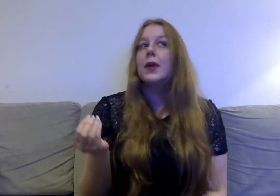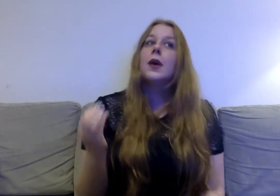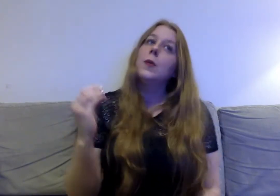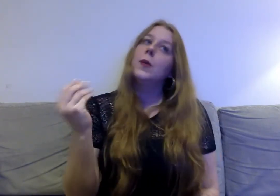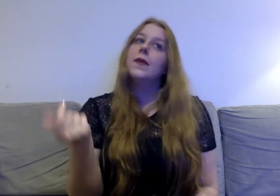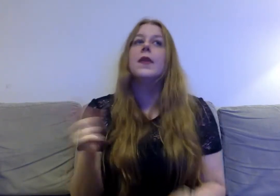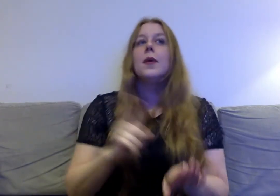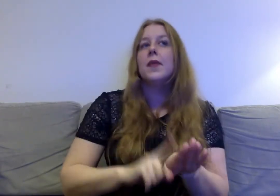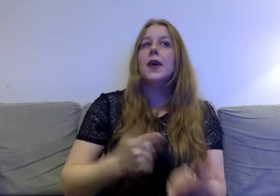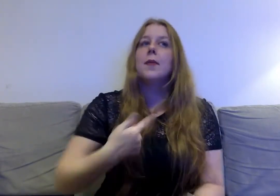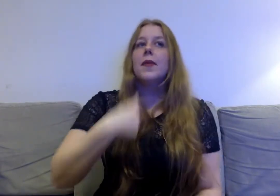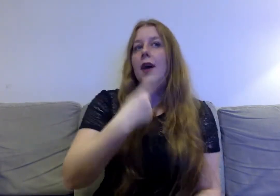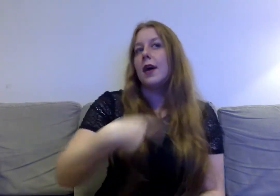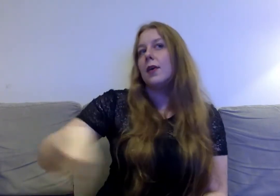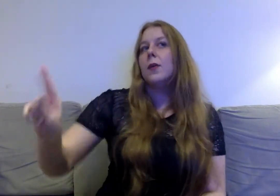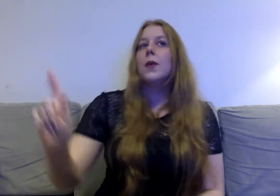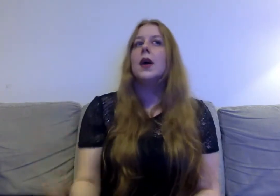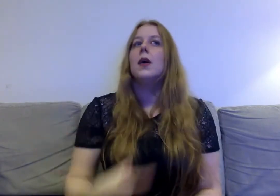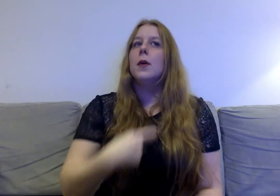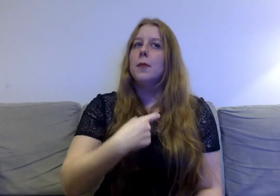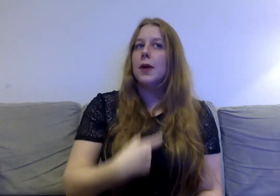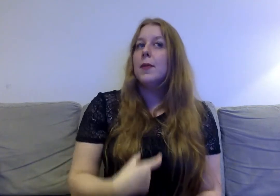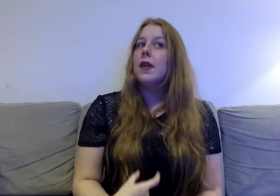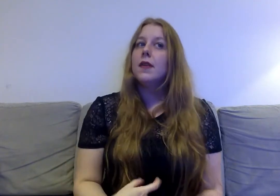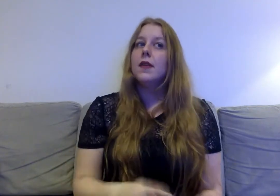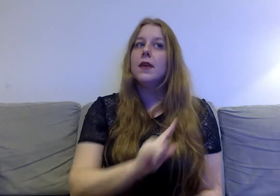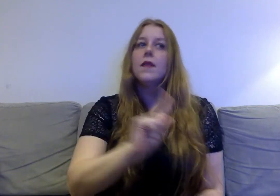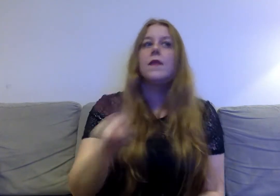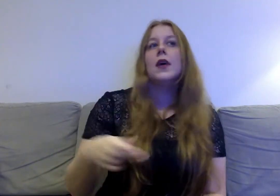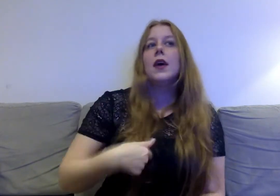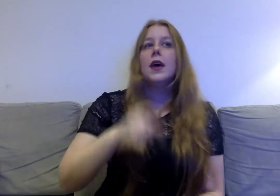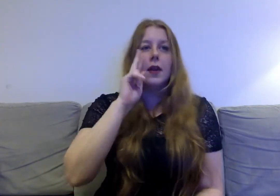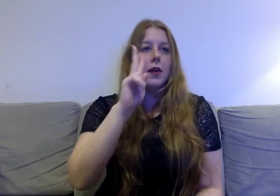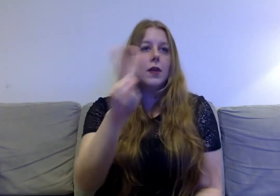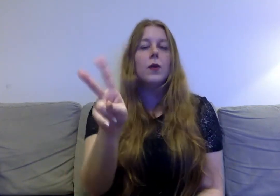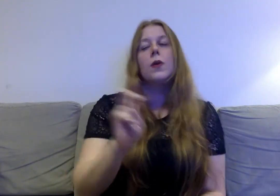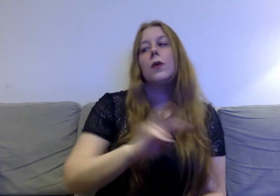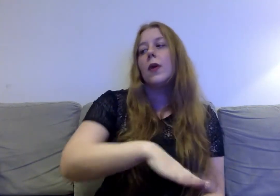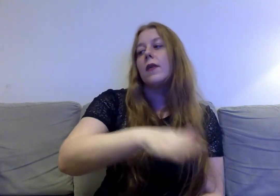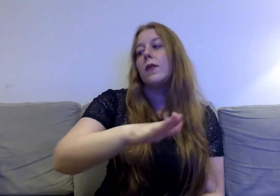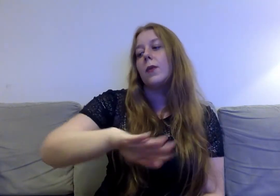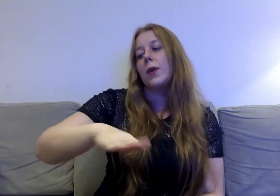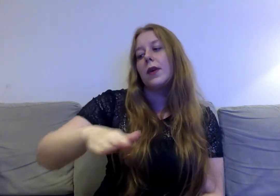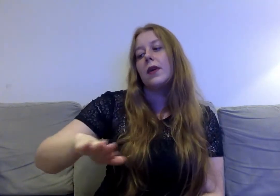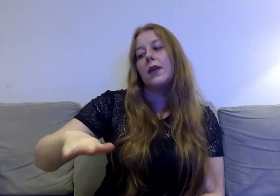Well, sometimes I go out by myself and I look across the water